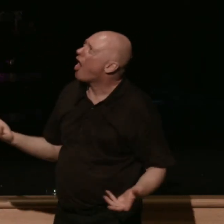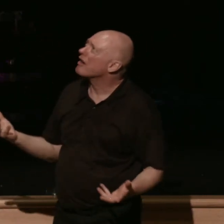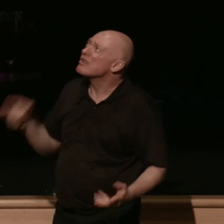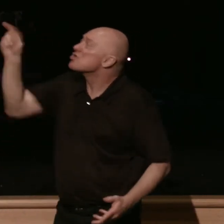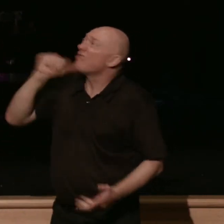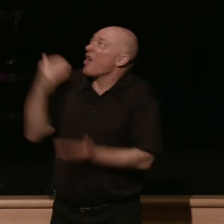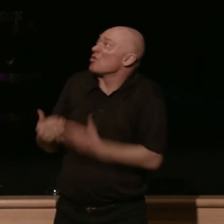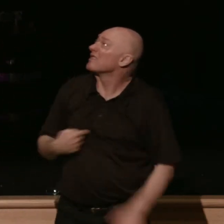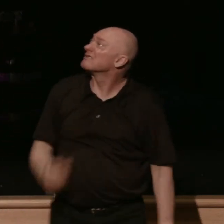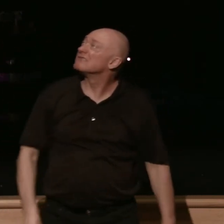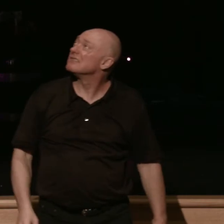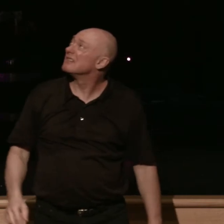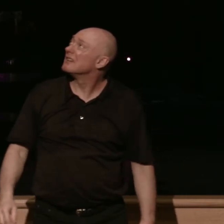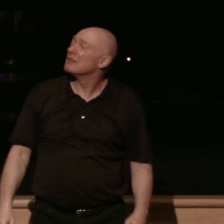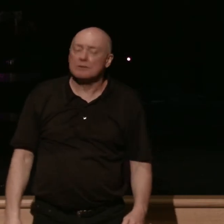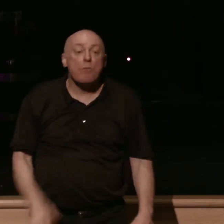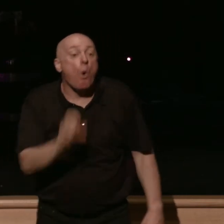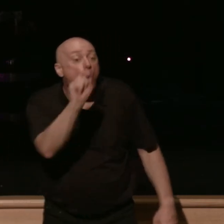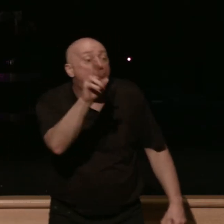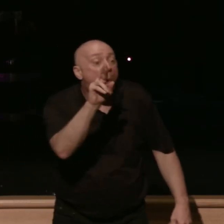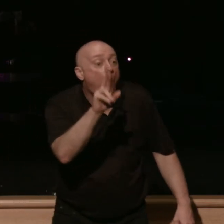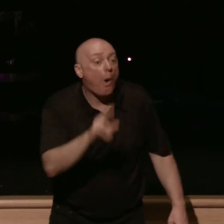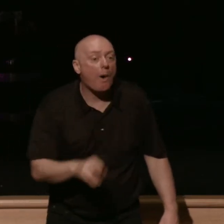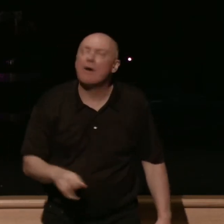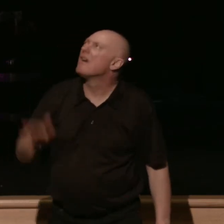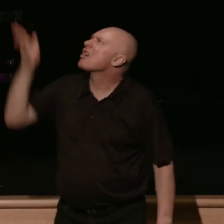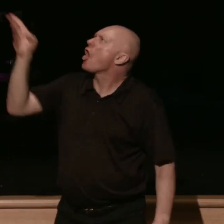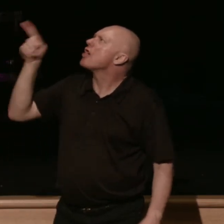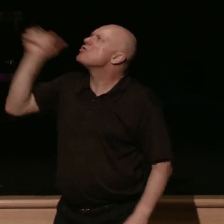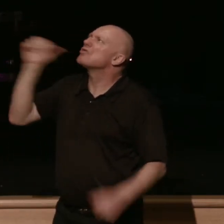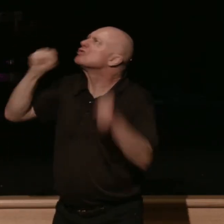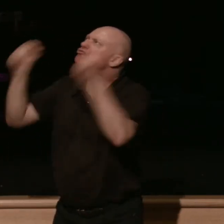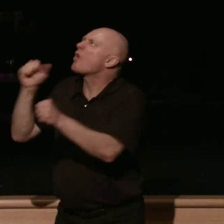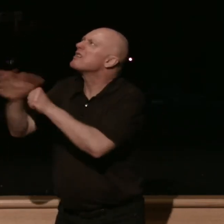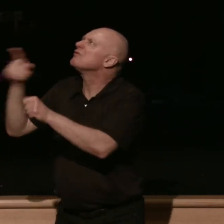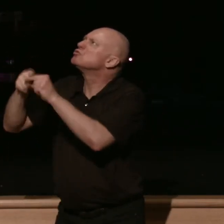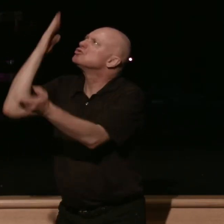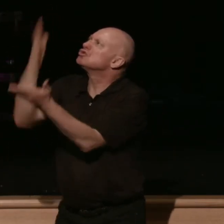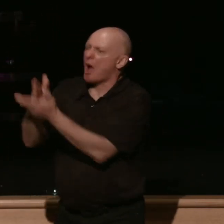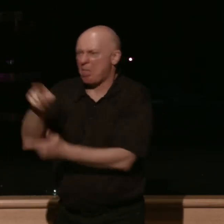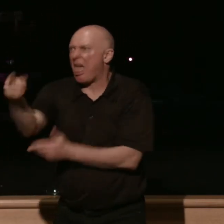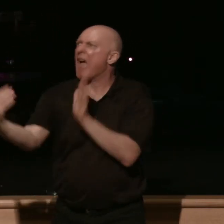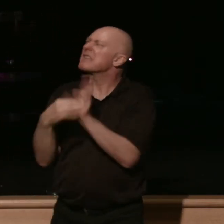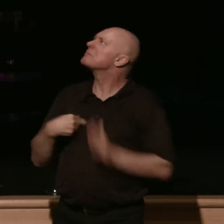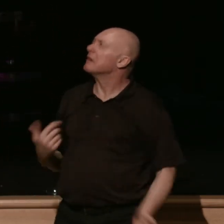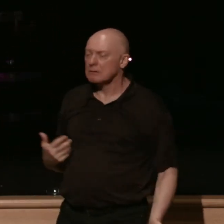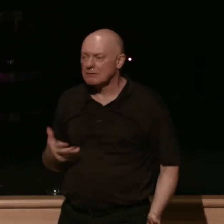or or god you're not strong enough to stop it but god says you know no no